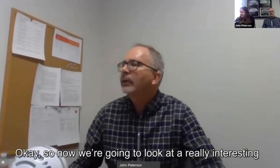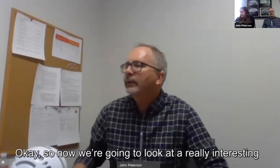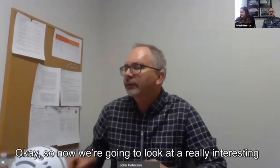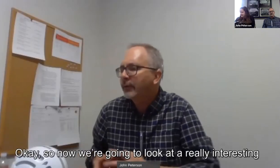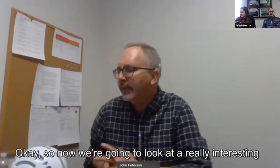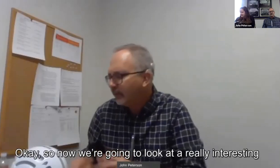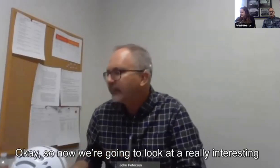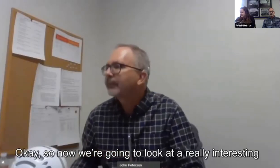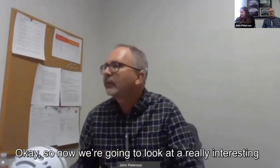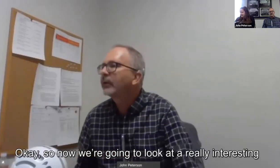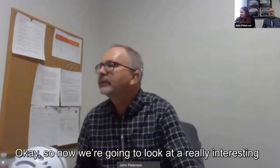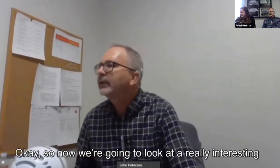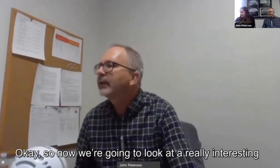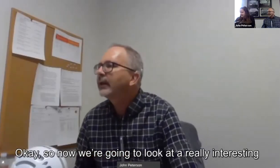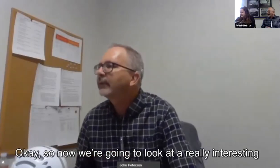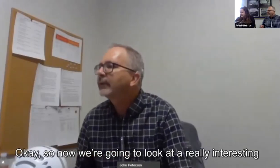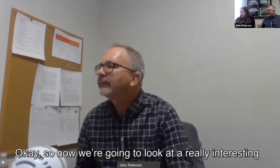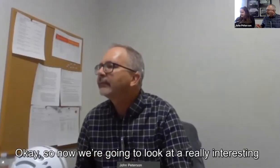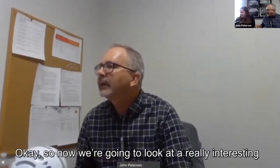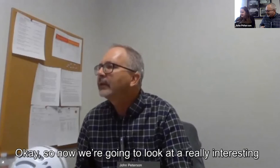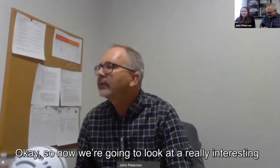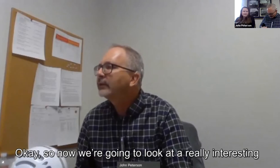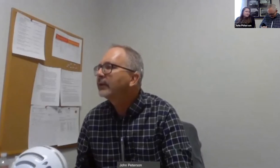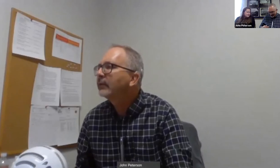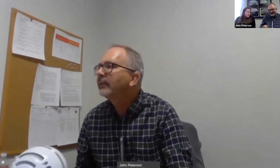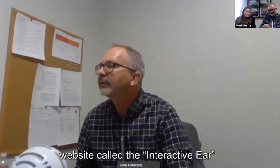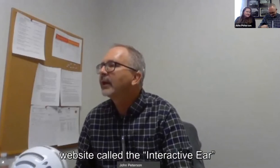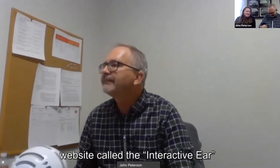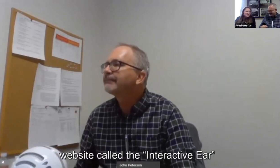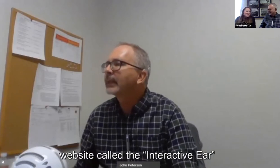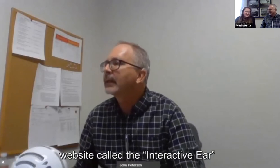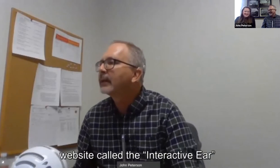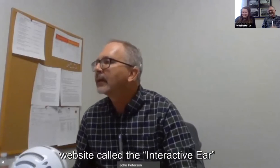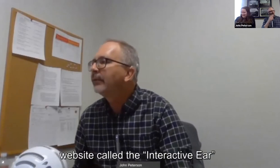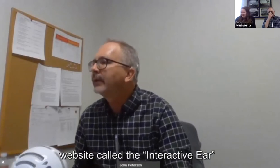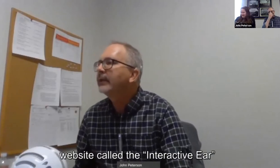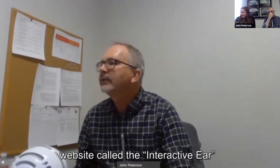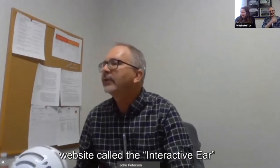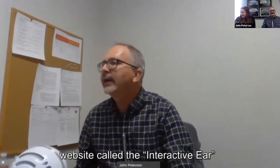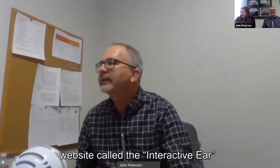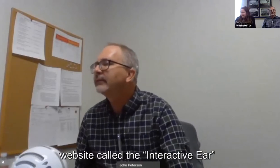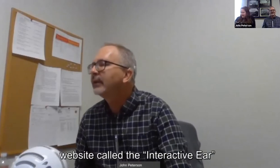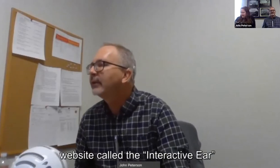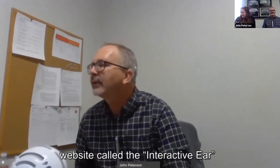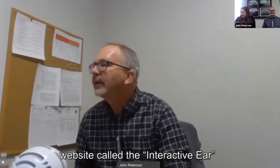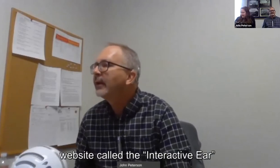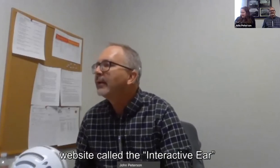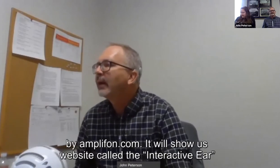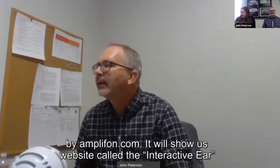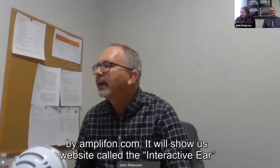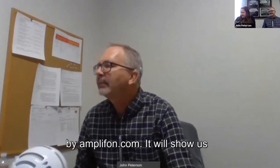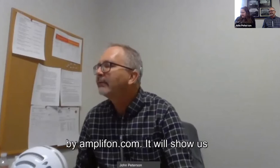Okay, so now we're going to look at a really interesting website called the Interactive Ear